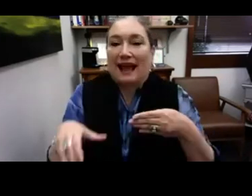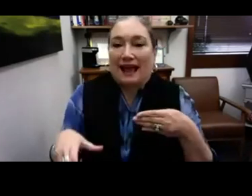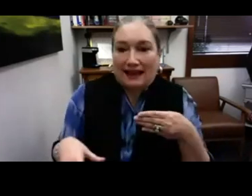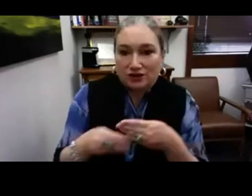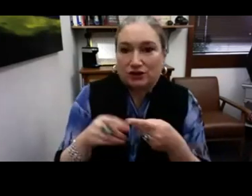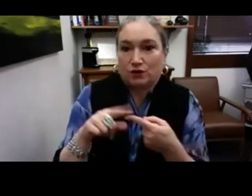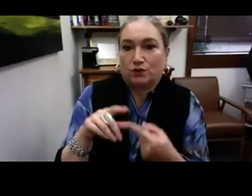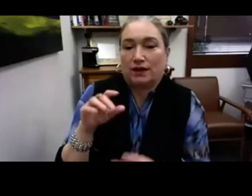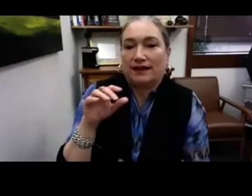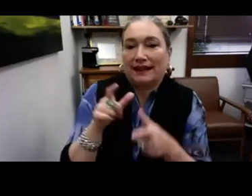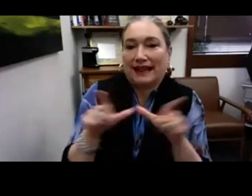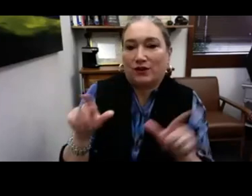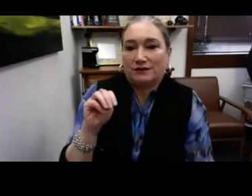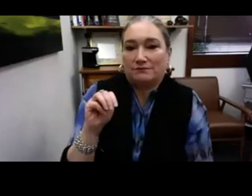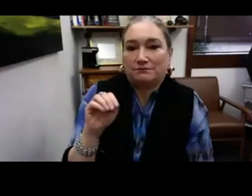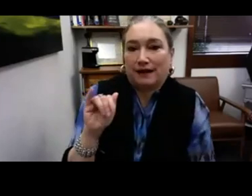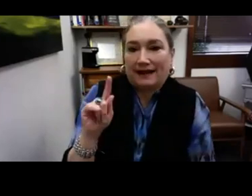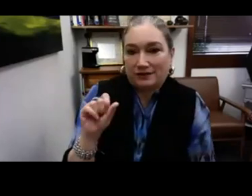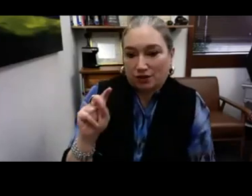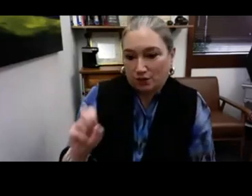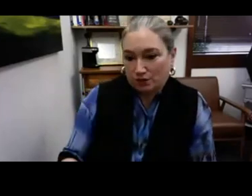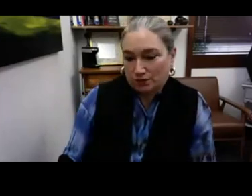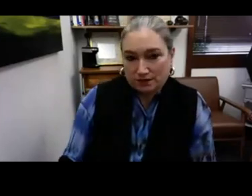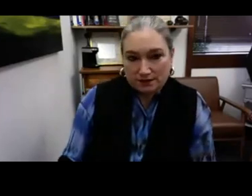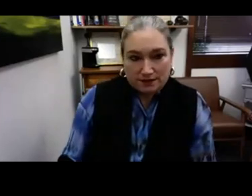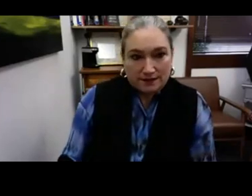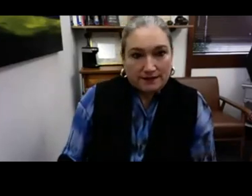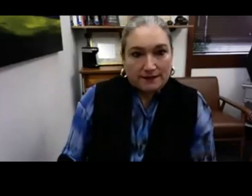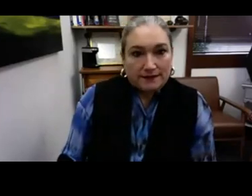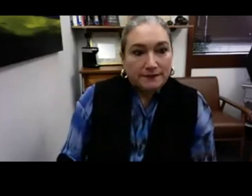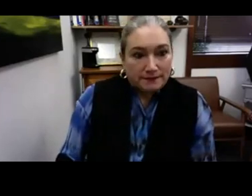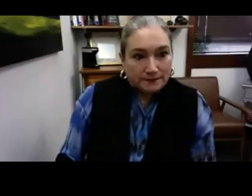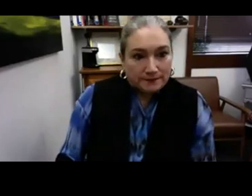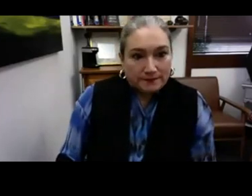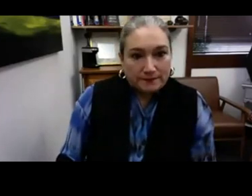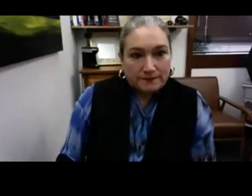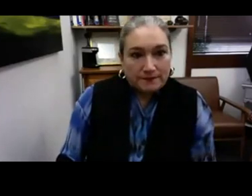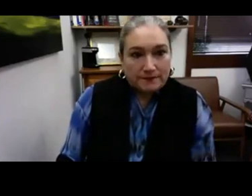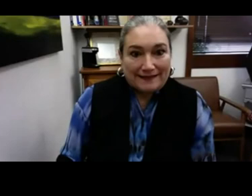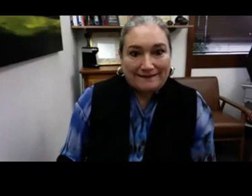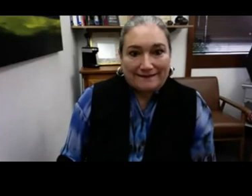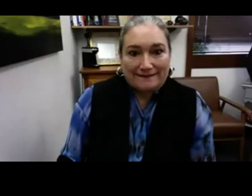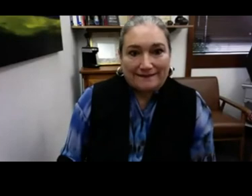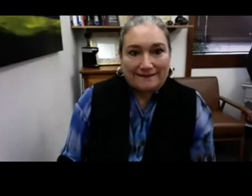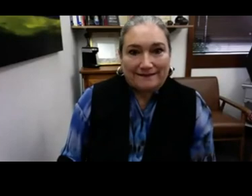So the families need to have this sort of checklist if they will, in addition to the language milestones.